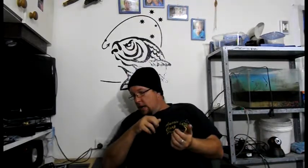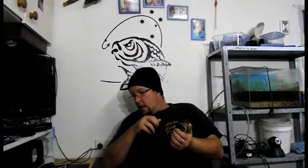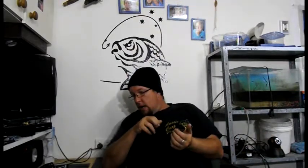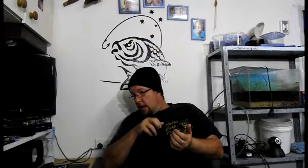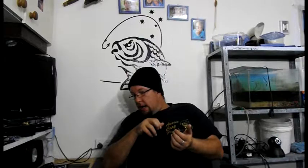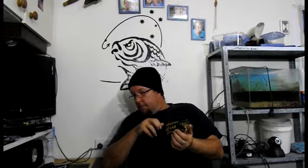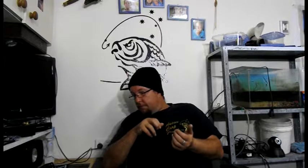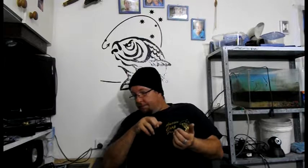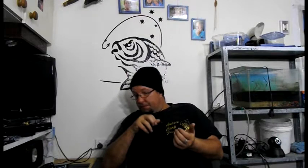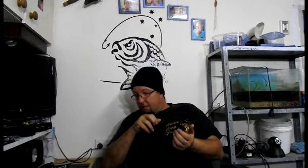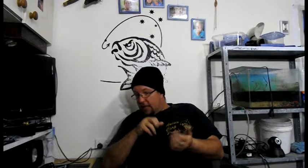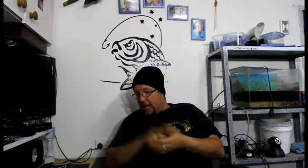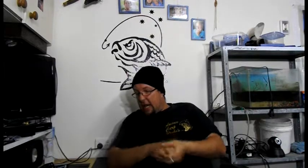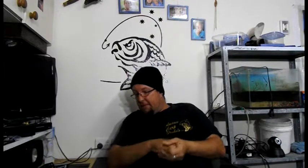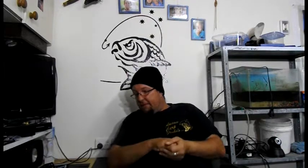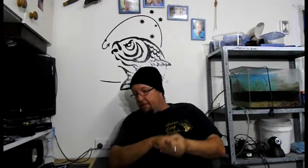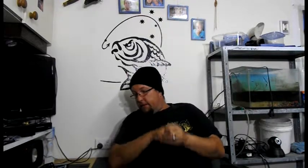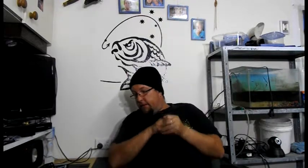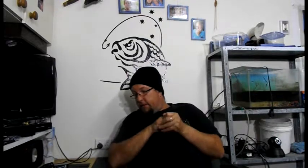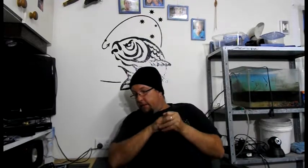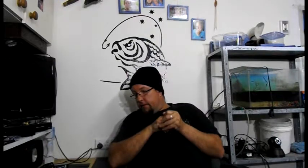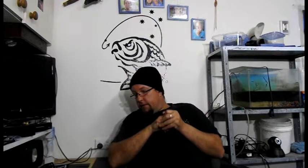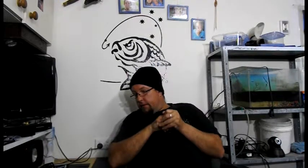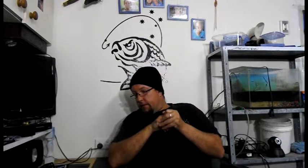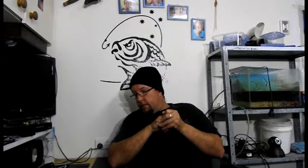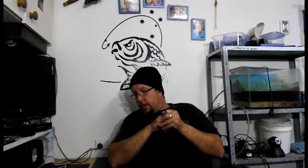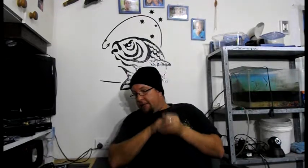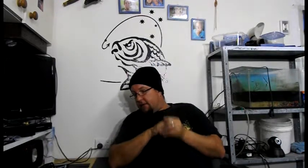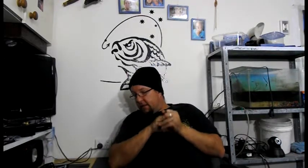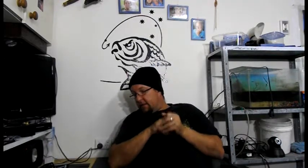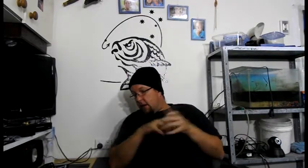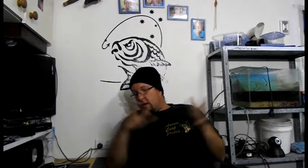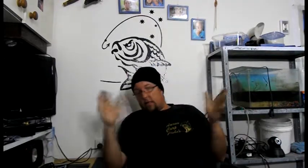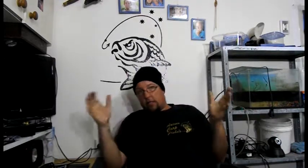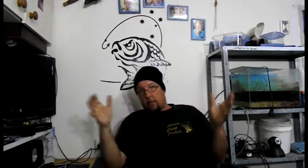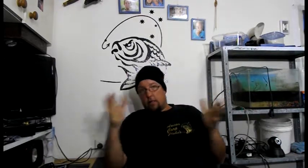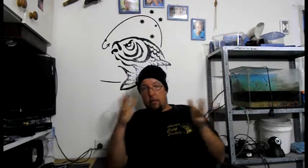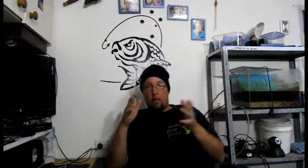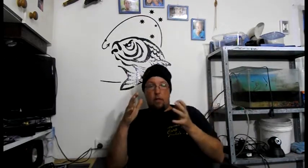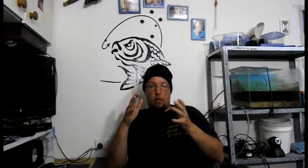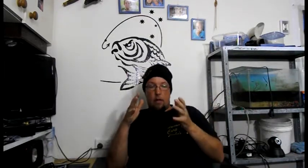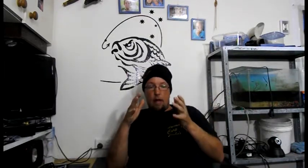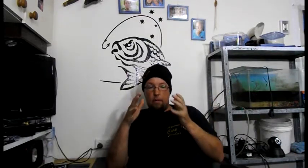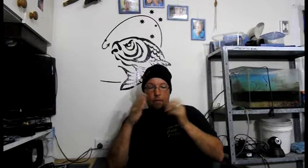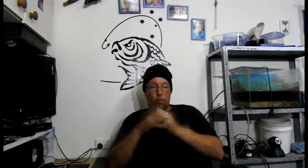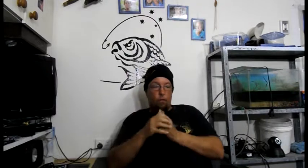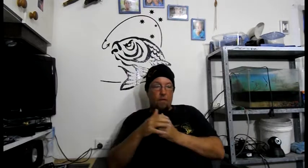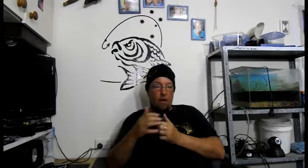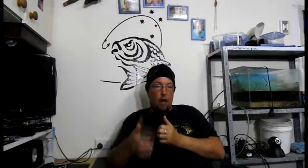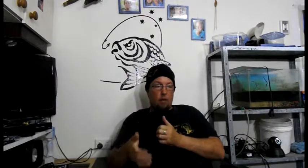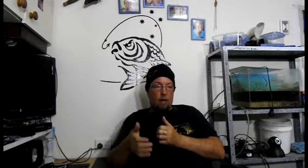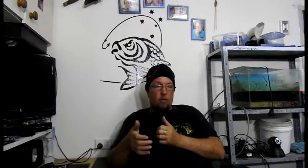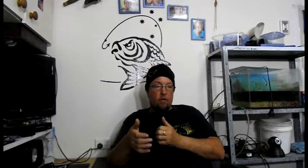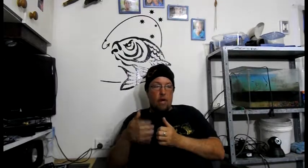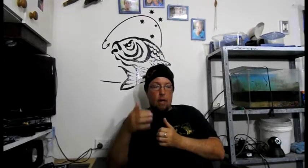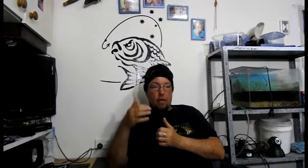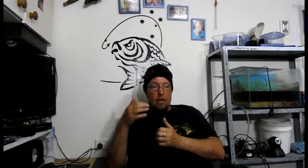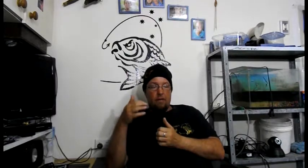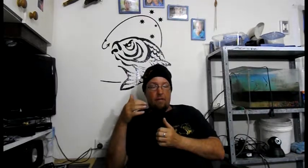Um. If. After this virus. Um. With a lower number of carp. If they